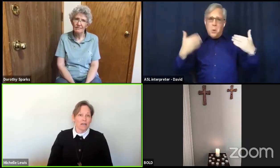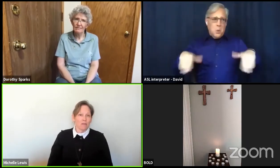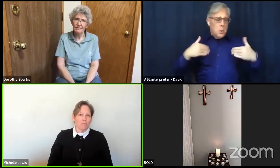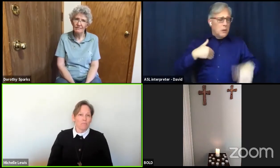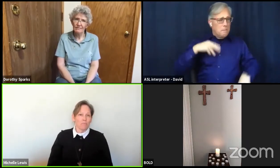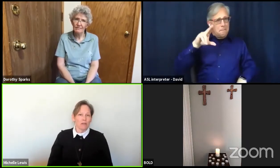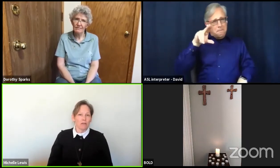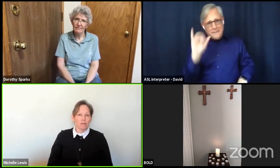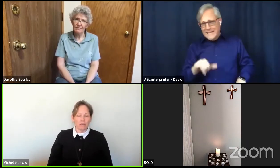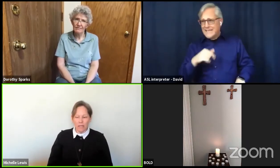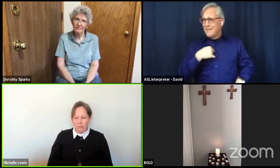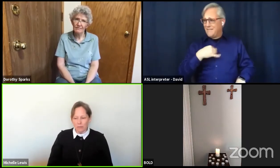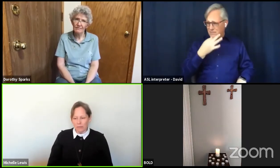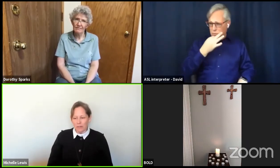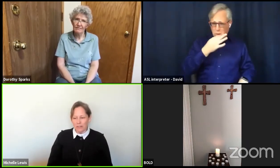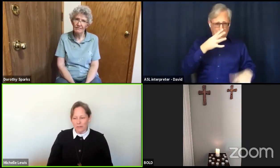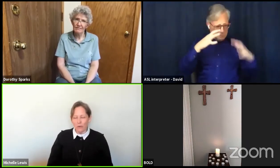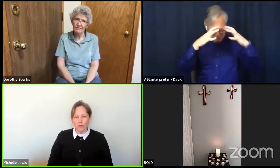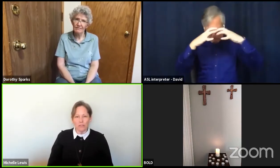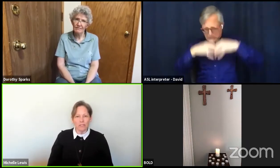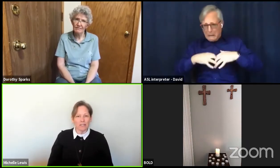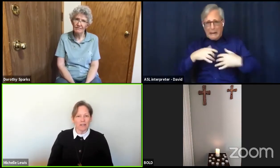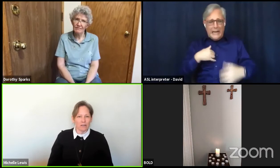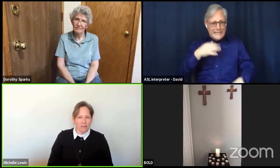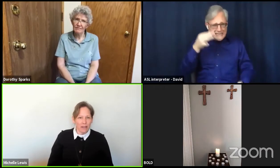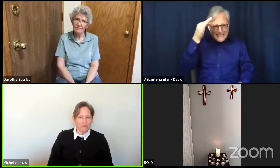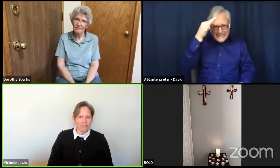Barely able to hold our lives together.